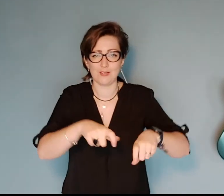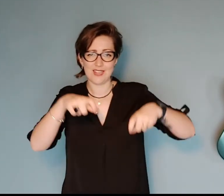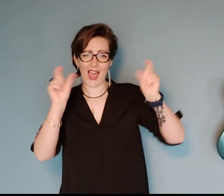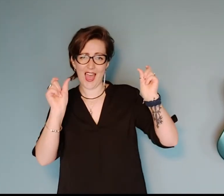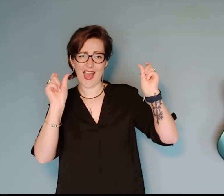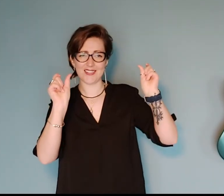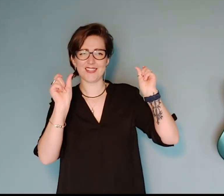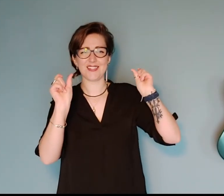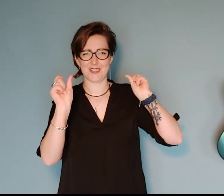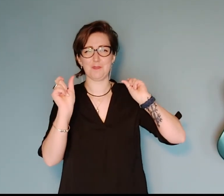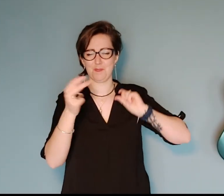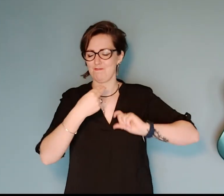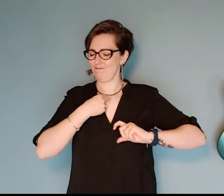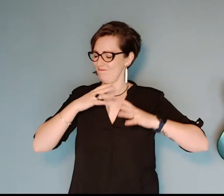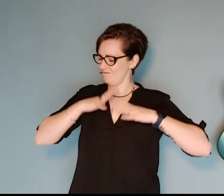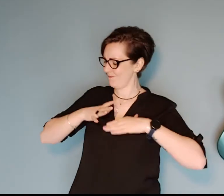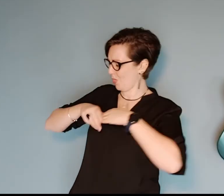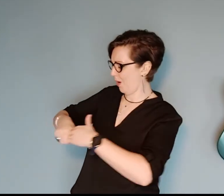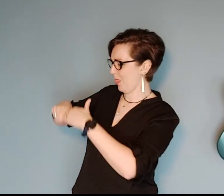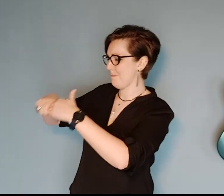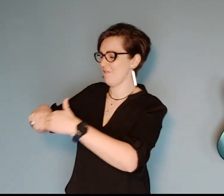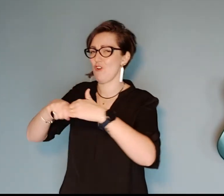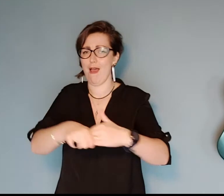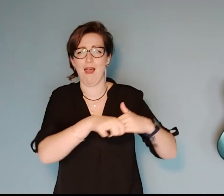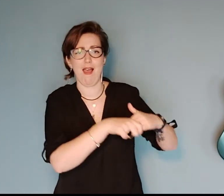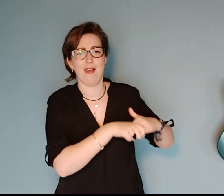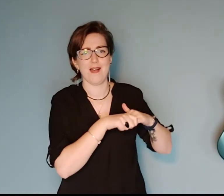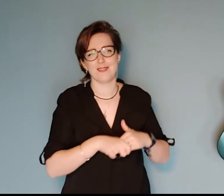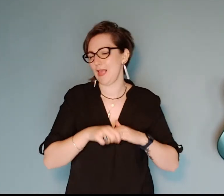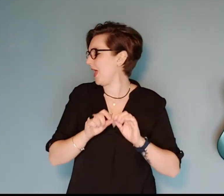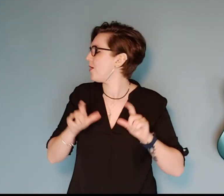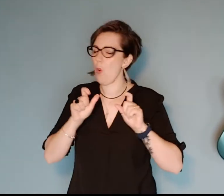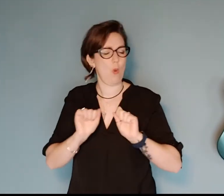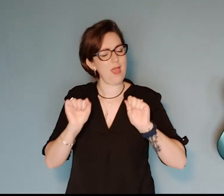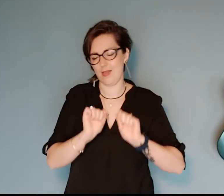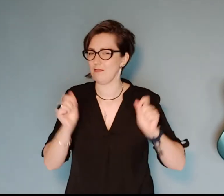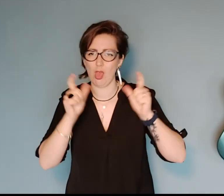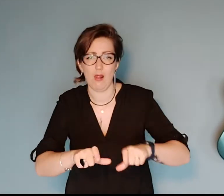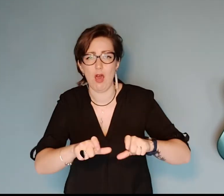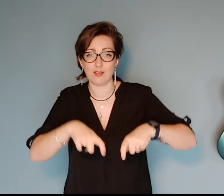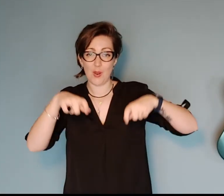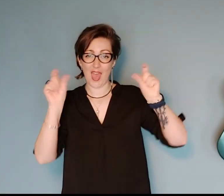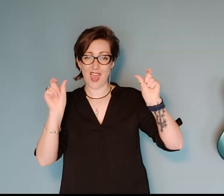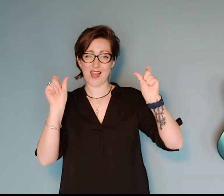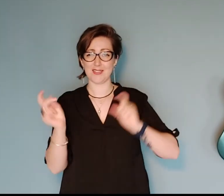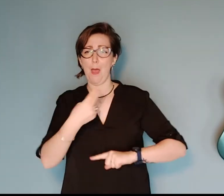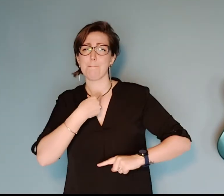concern I'm big hanging out without a concern I came out with, till it all ends I'm